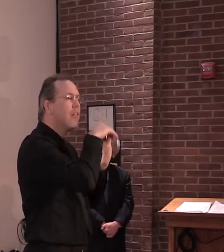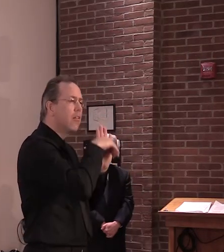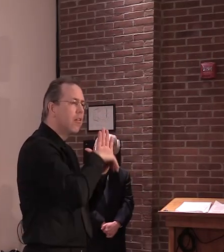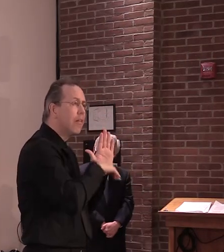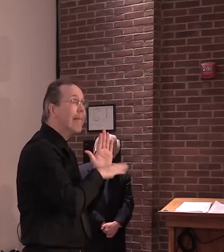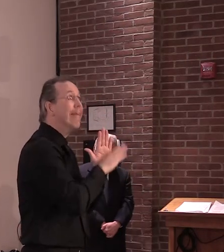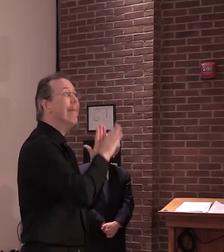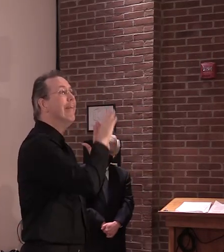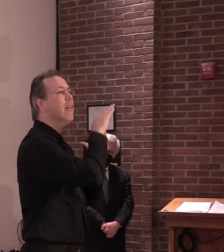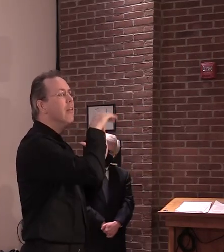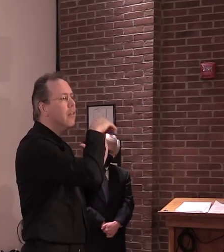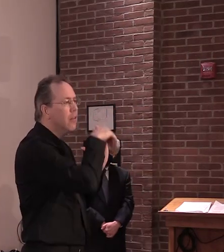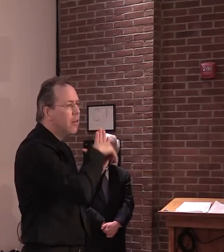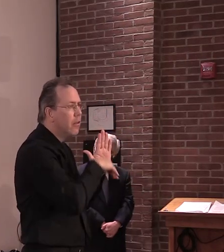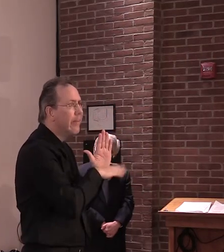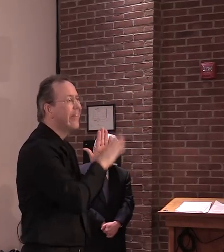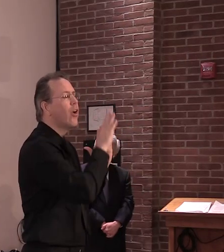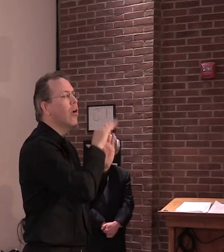and on? Will it be One,